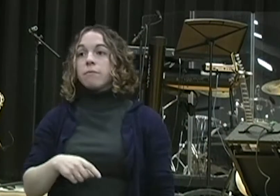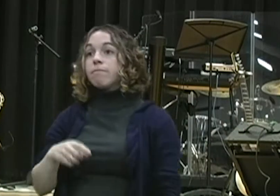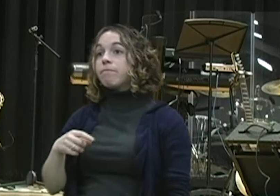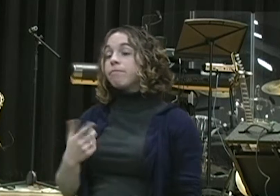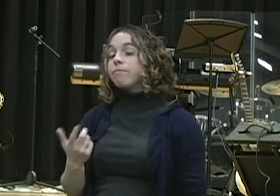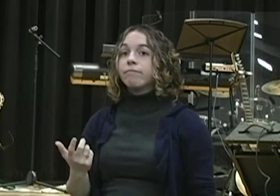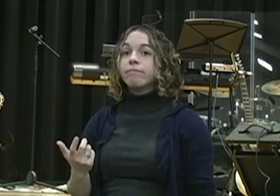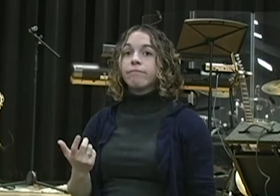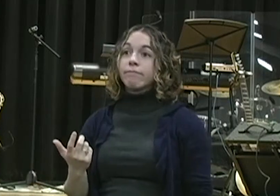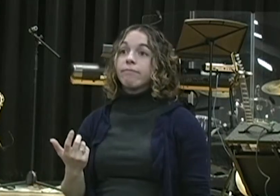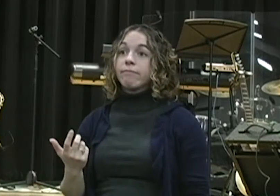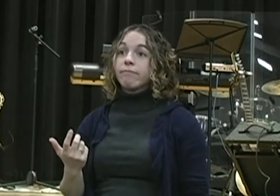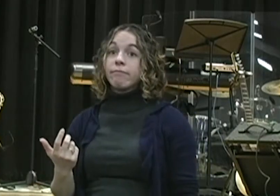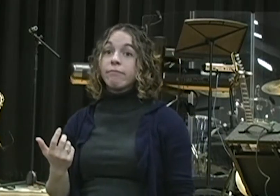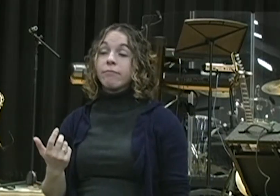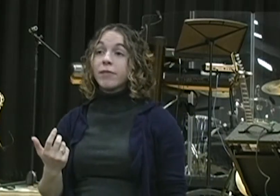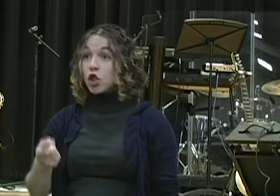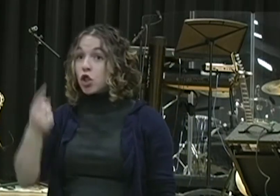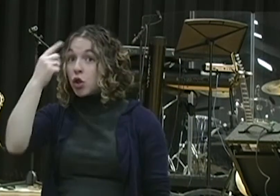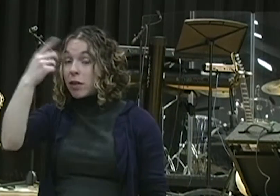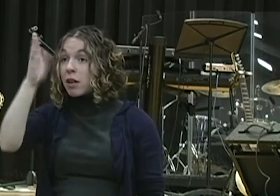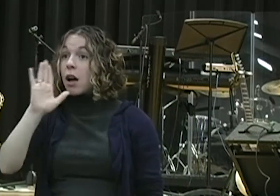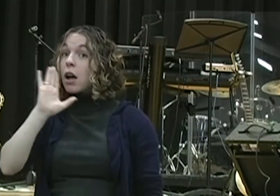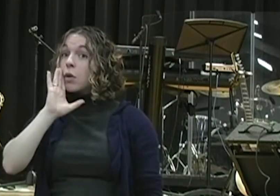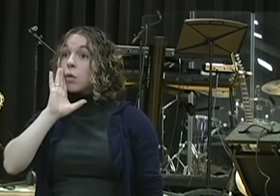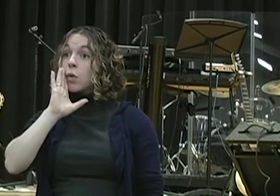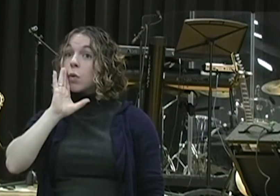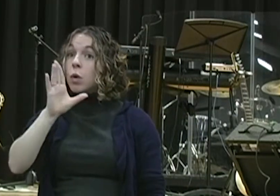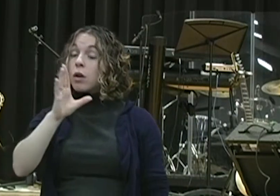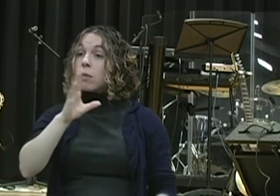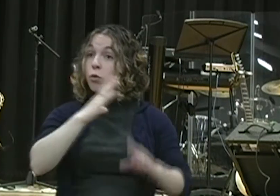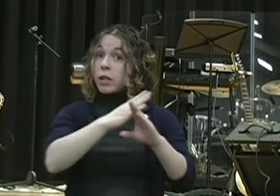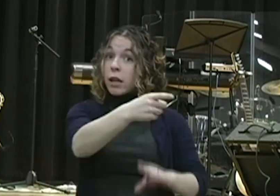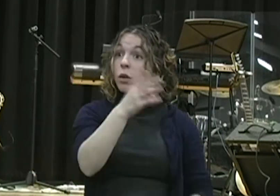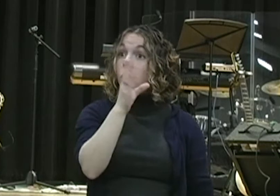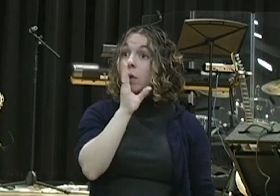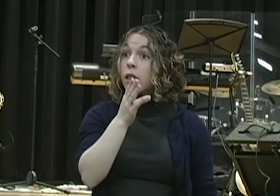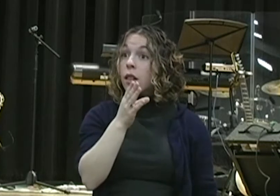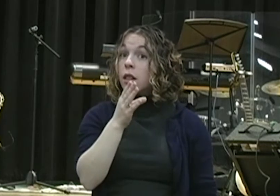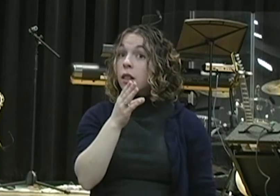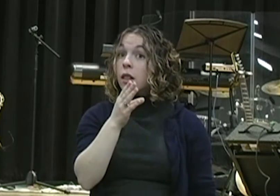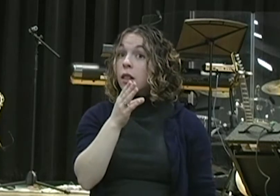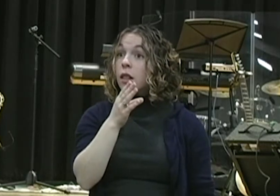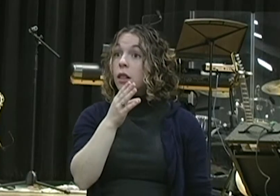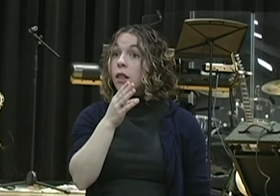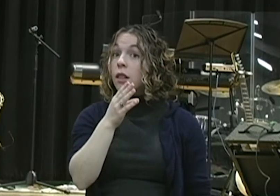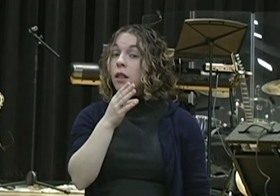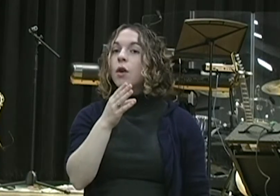commitment, do you think God's going to let you get swallowed up and spit out? That's not what happened. God sent an angel and an angel clothed the